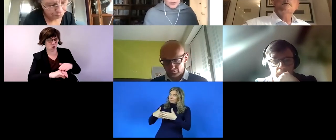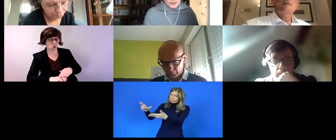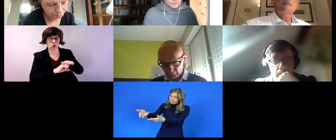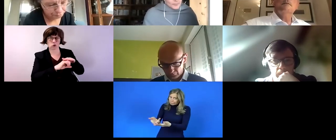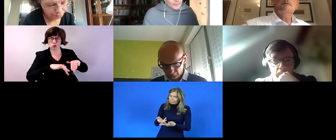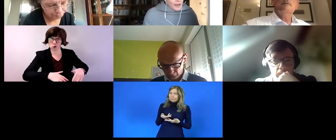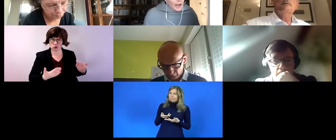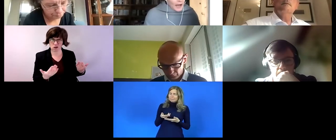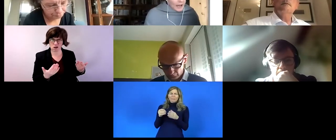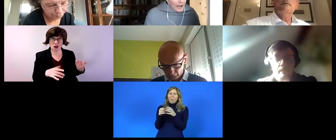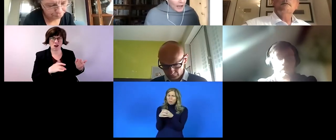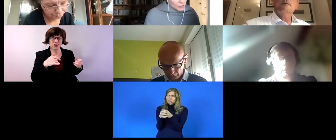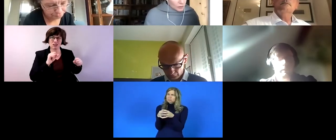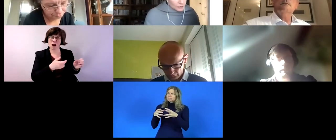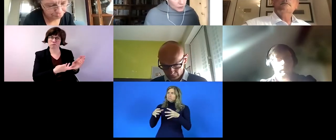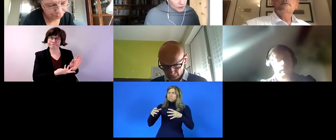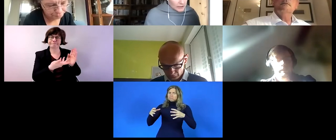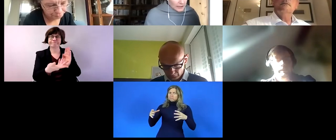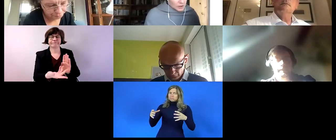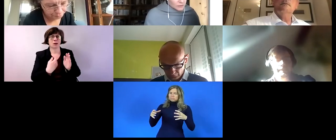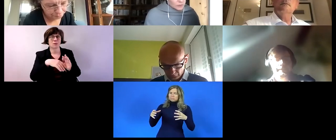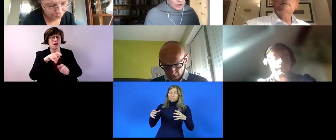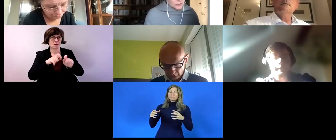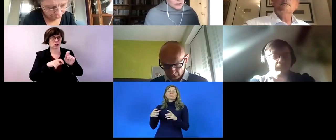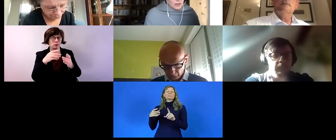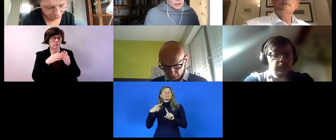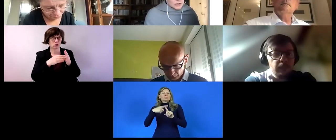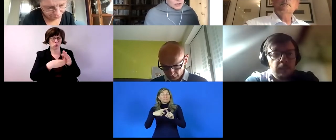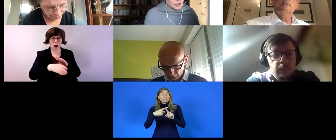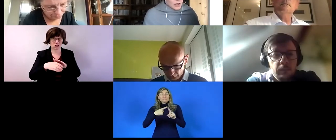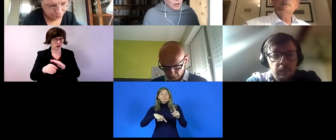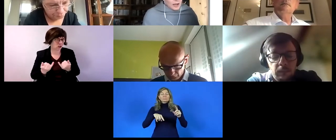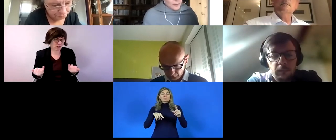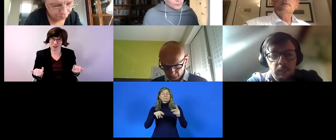numbers uh and also just at the end of 2019